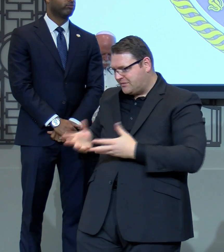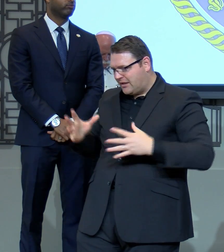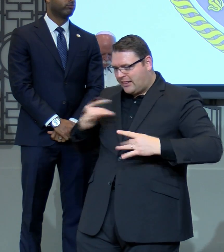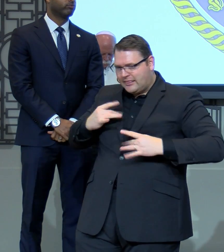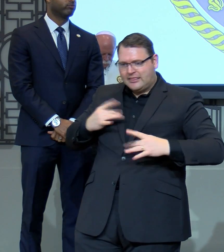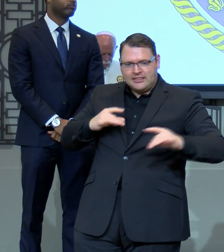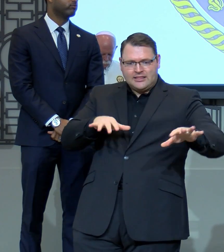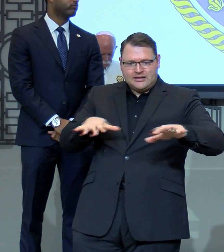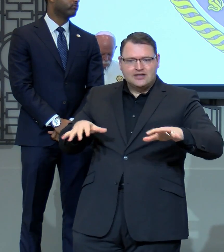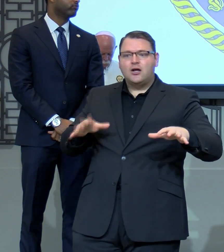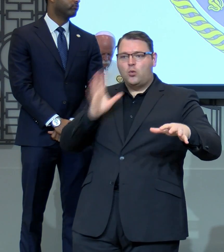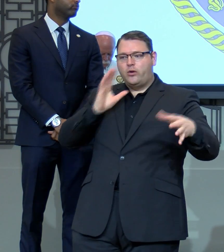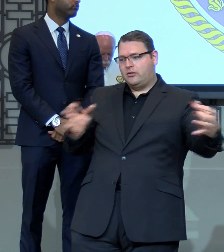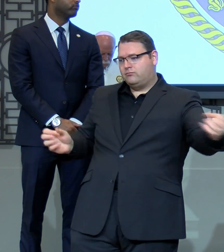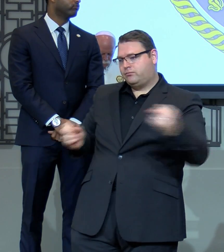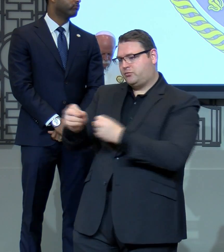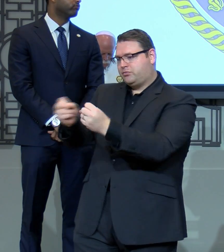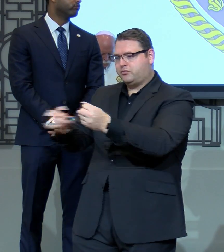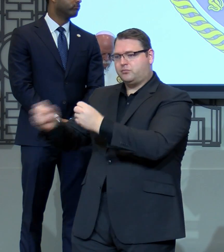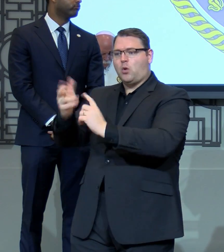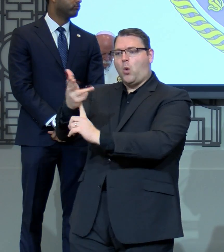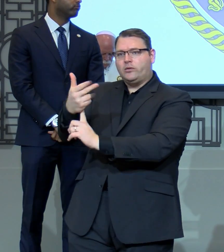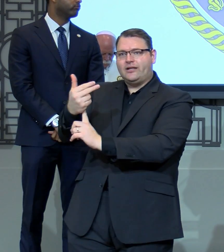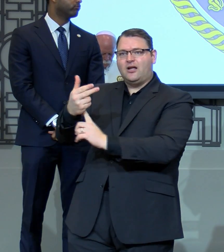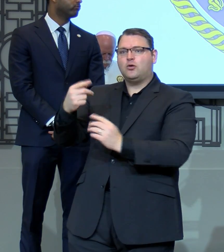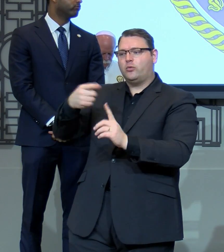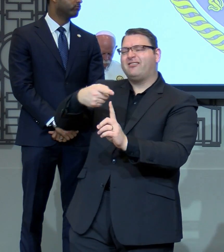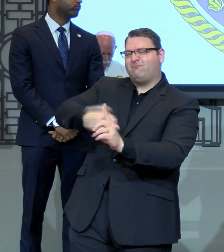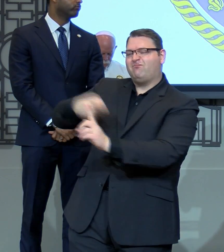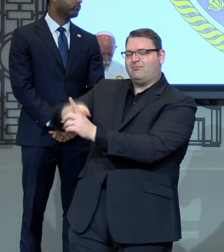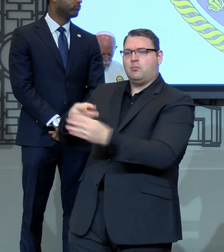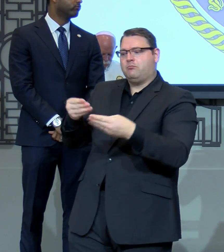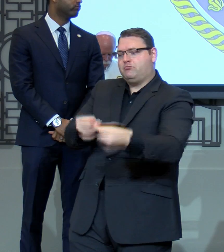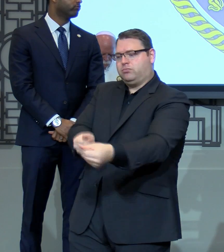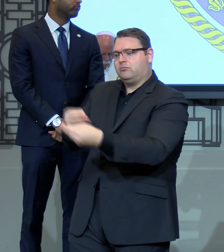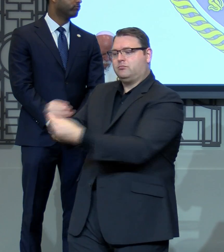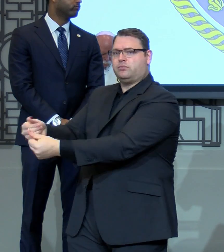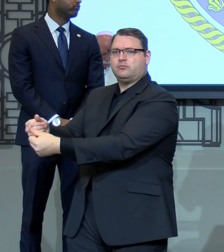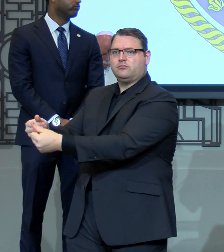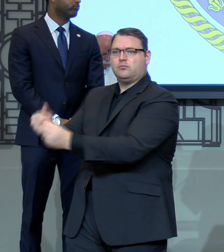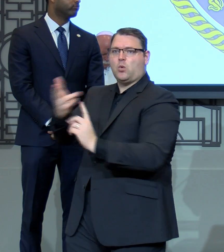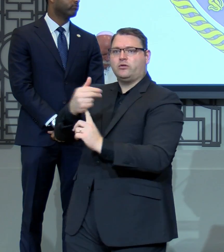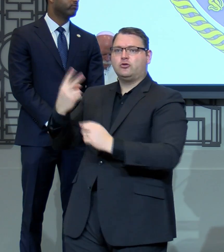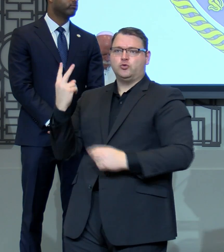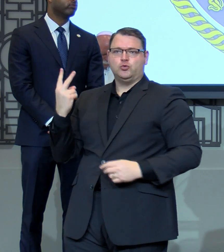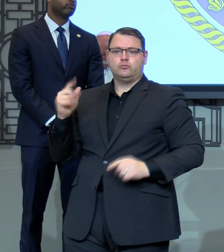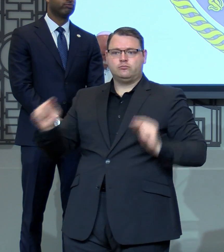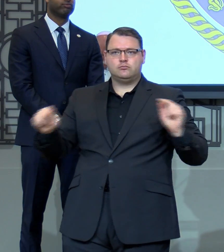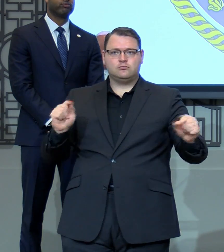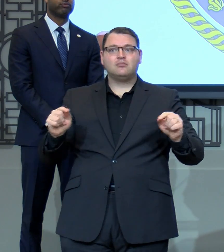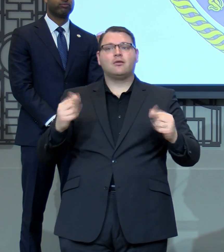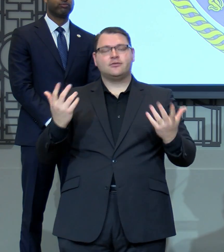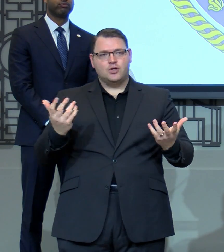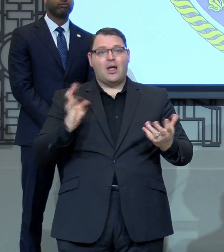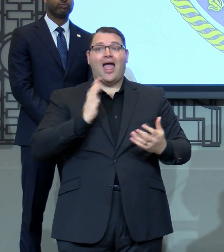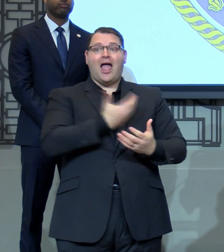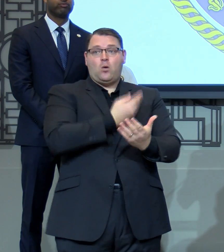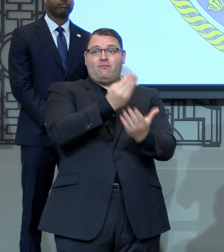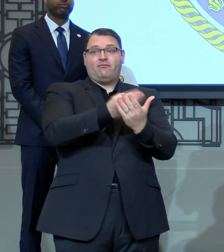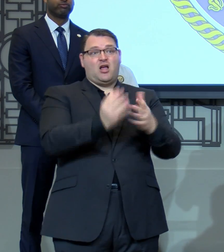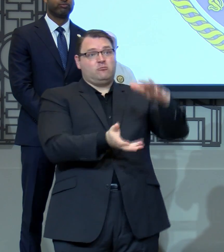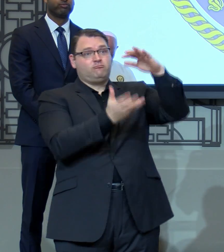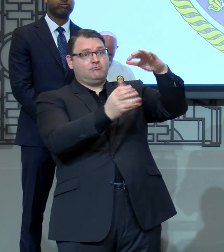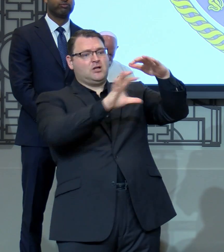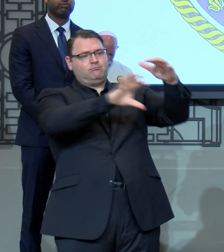pulling $5 million from our economic stabilization fund so that we can move ahead and try to make sure that we put the city of Houston